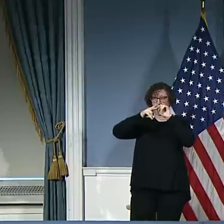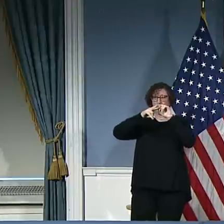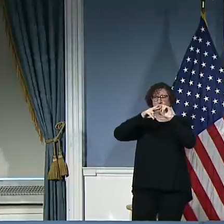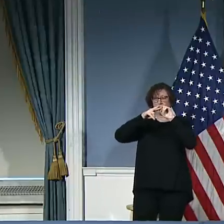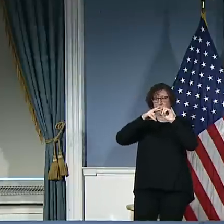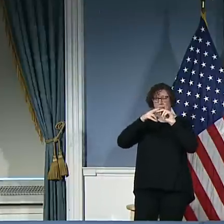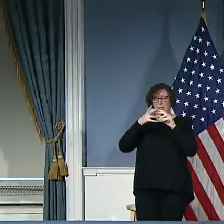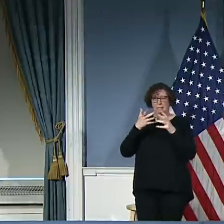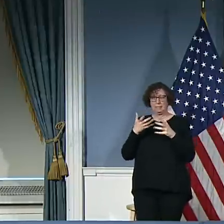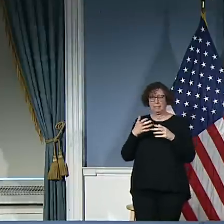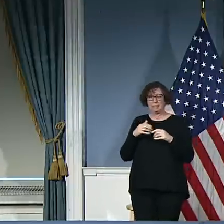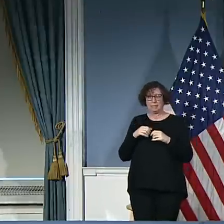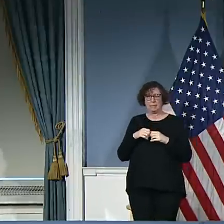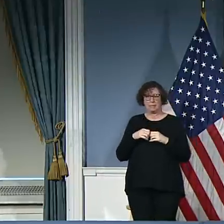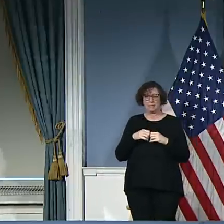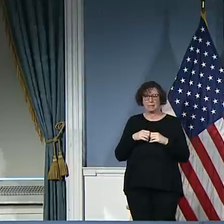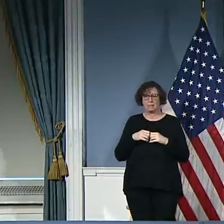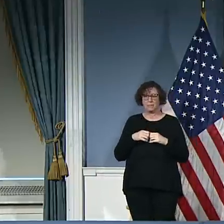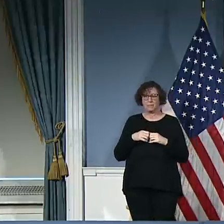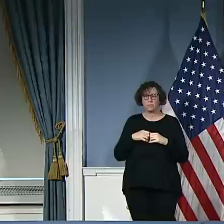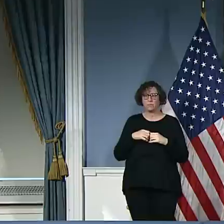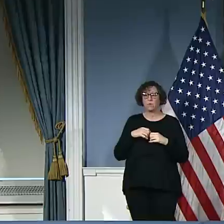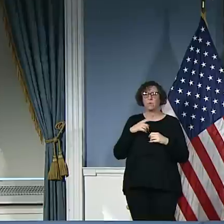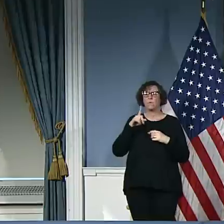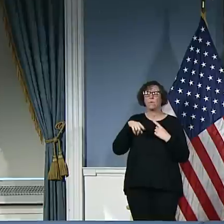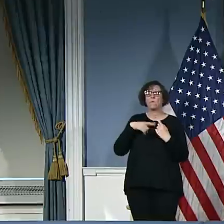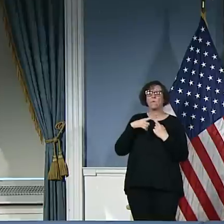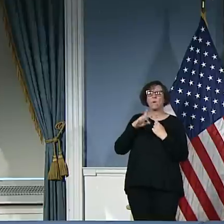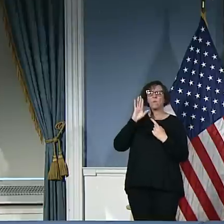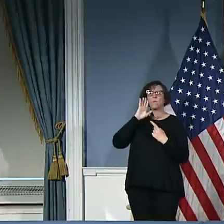and when will we know if they're working?